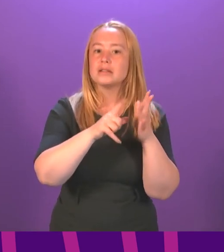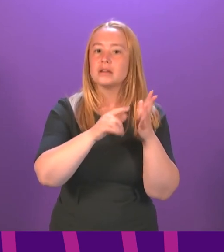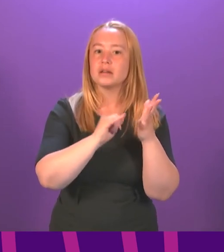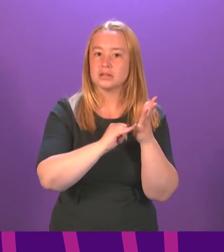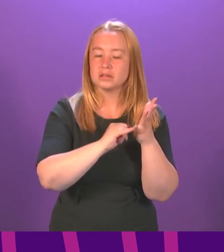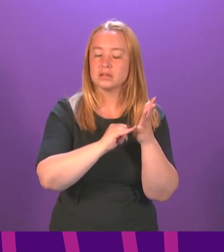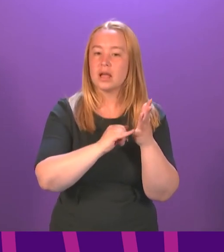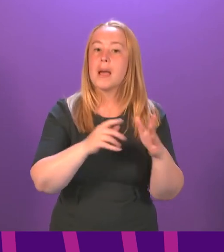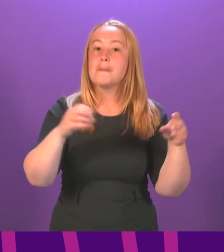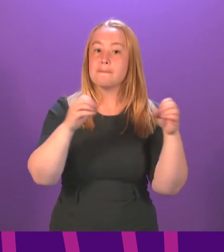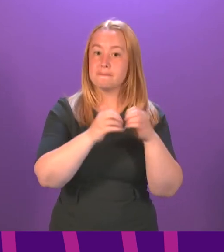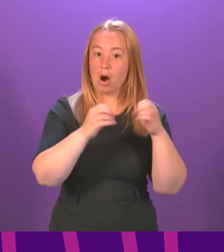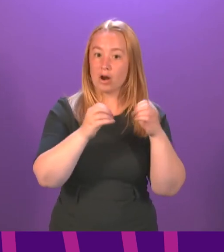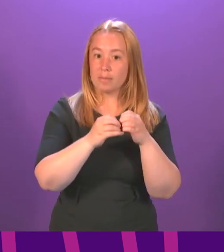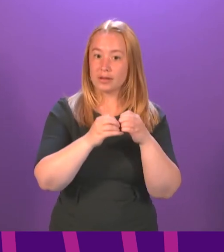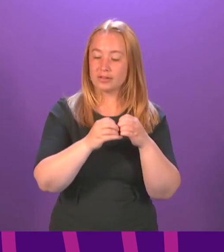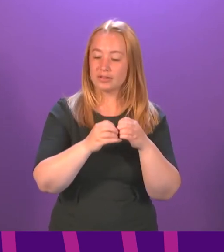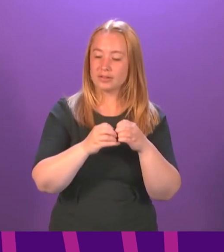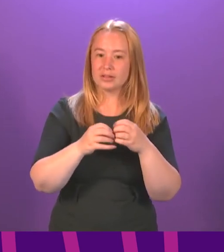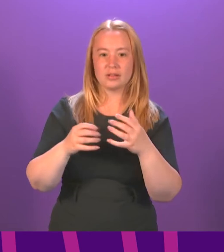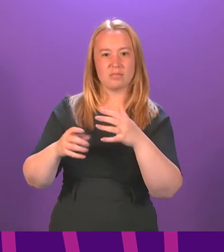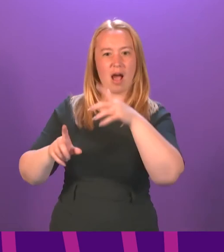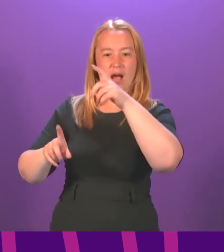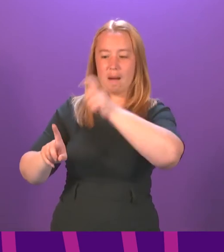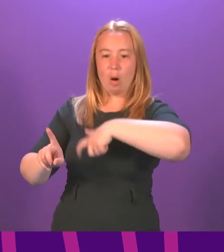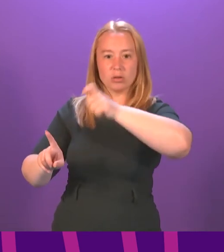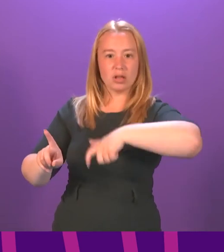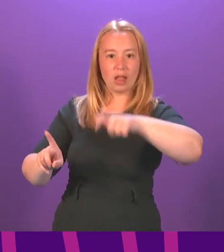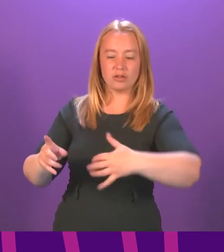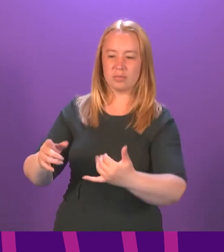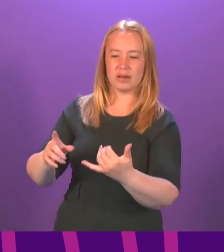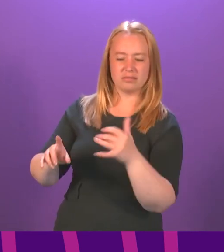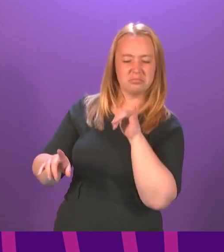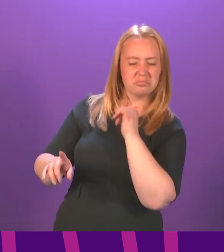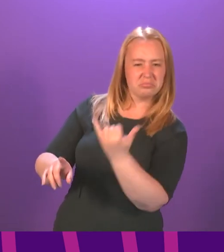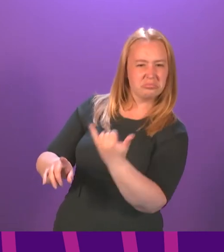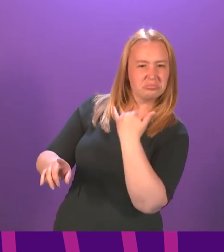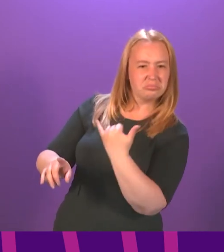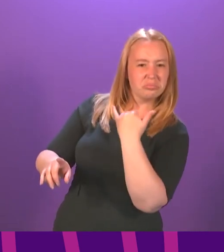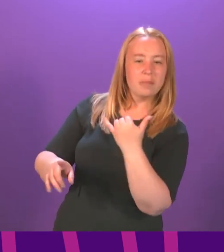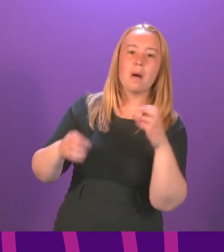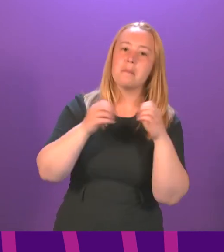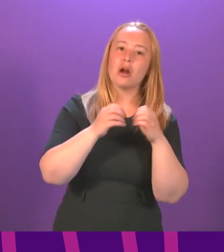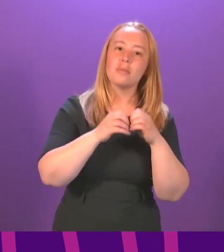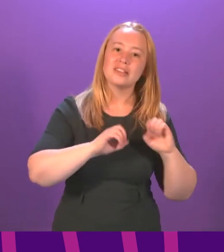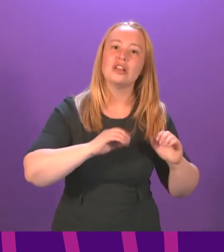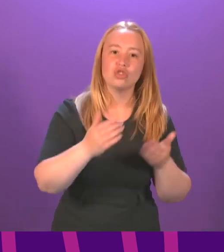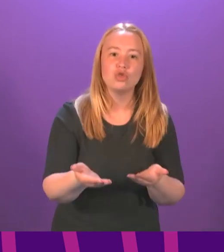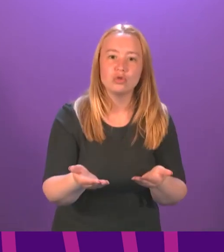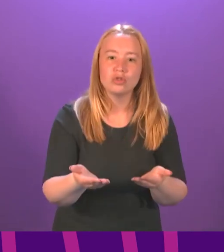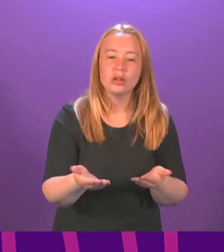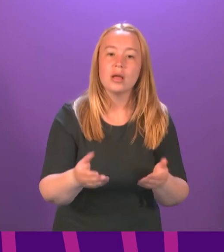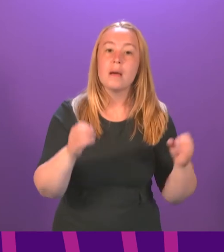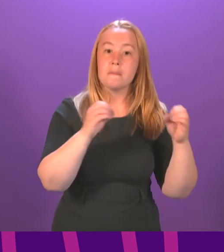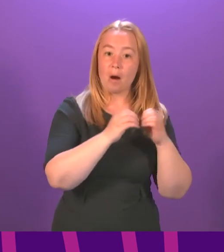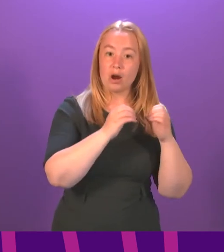Barnabas who overcame their scepticism and made the introduction. It was also Barnabas who accompanied